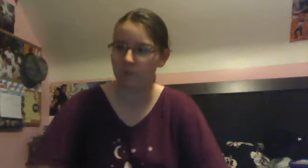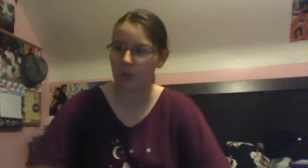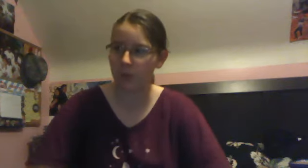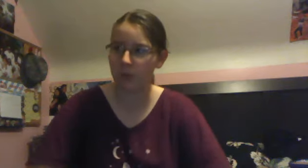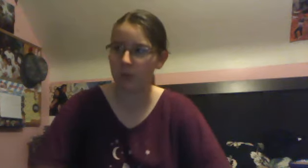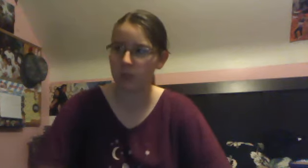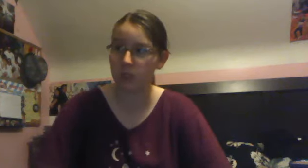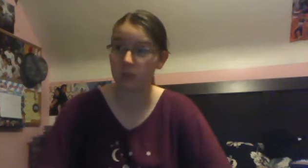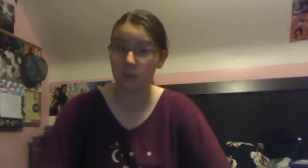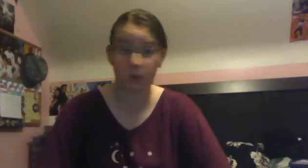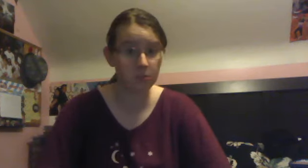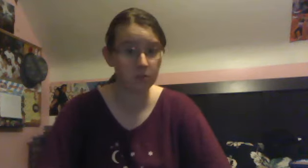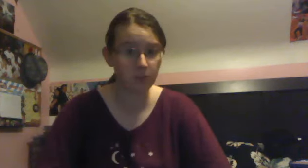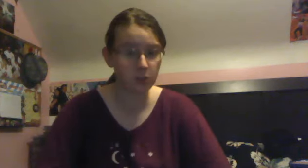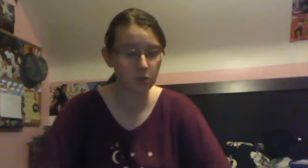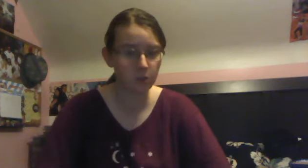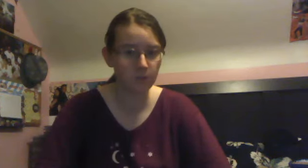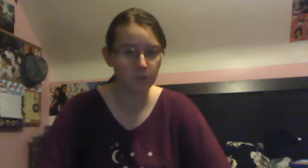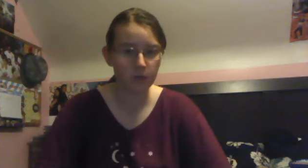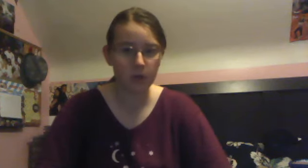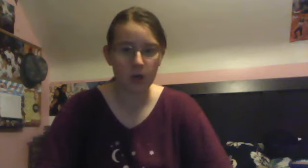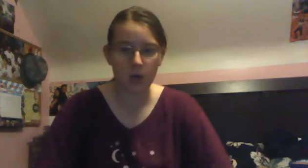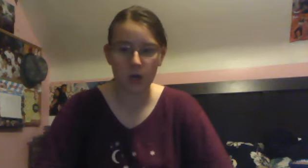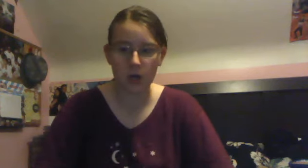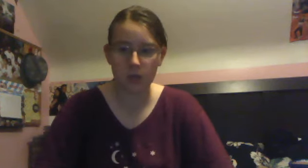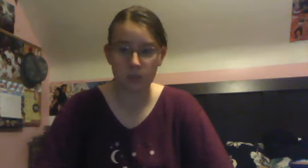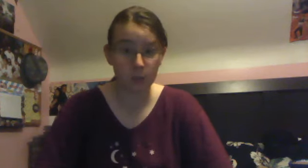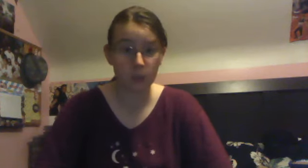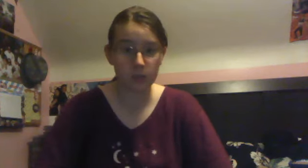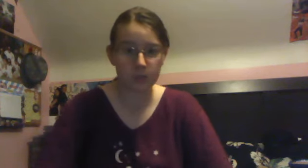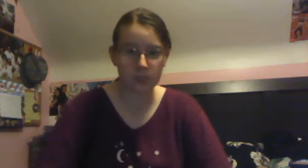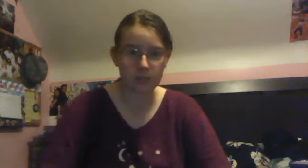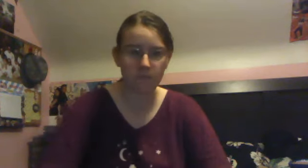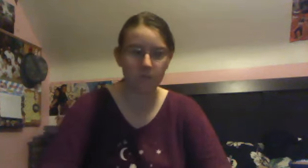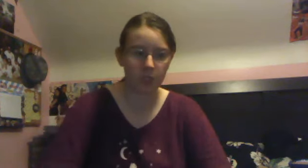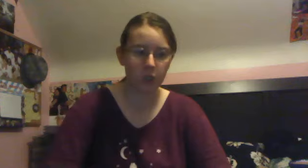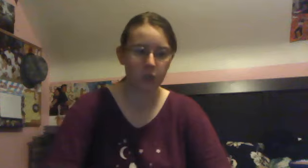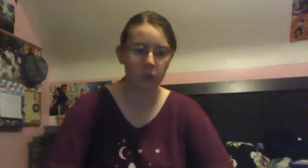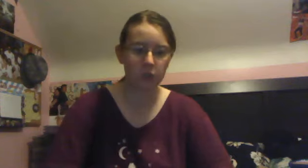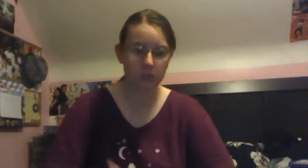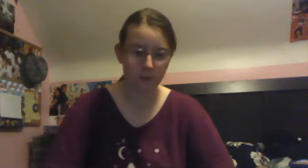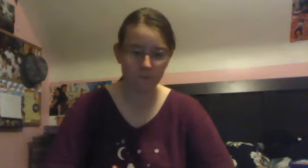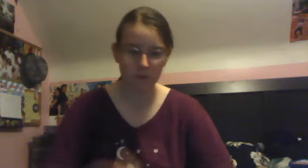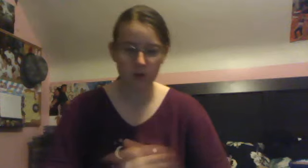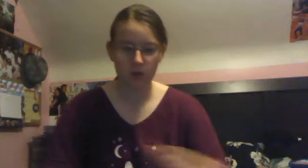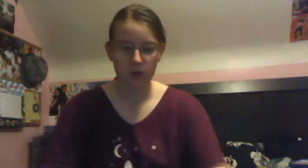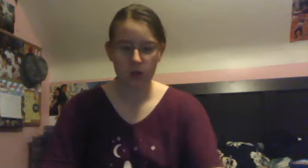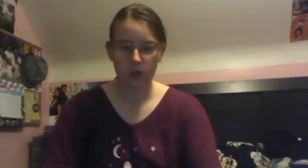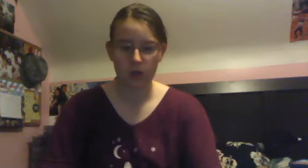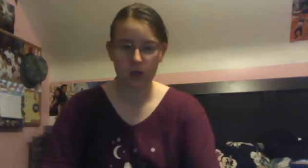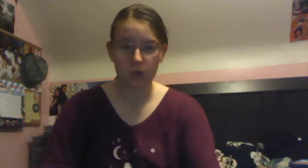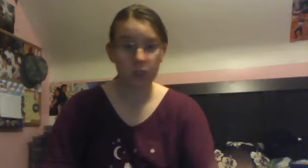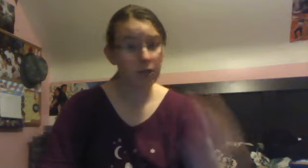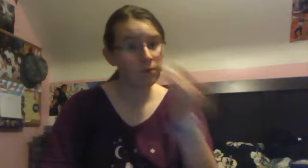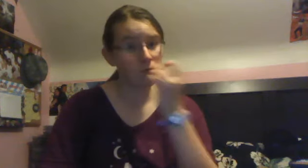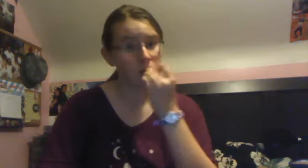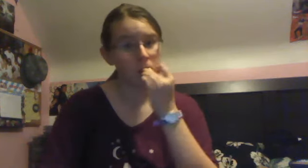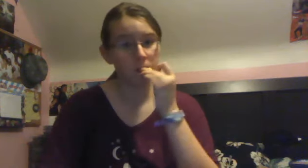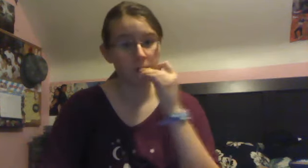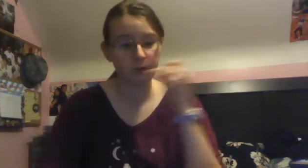I will be posting my Christmas video soon. Uh, some more Christmas video stuff. And I'm sure. And